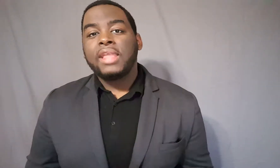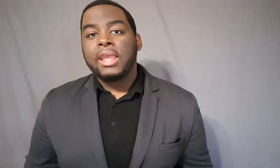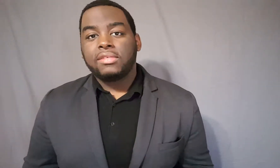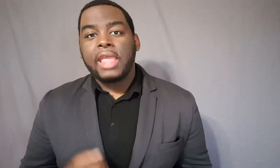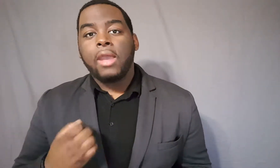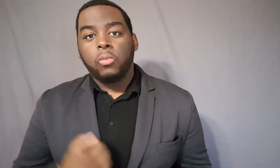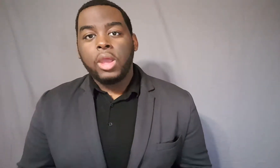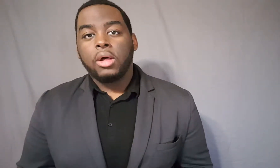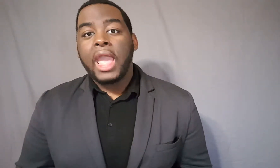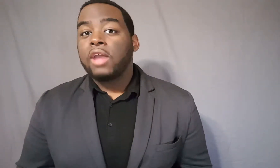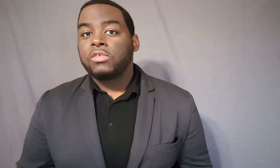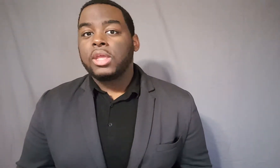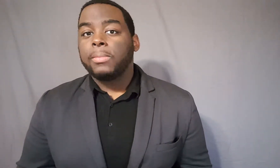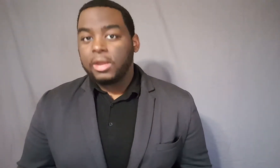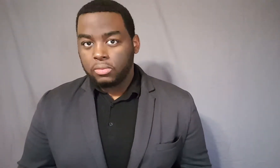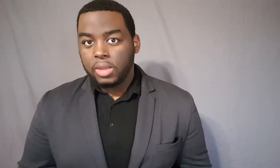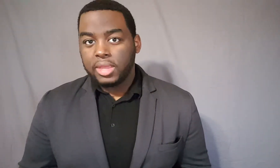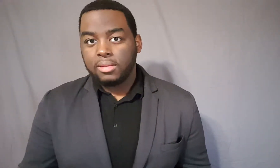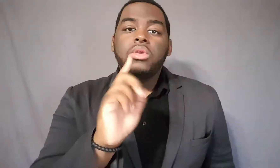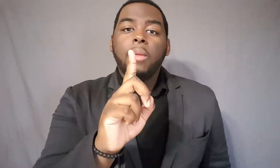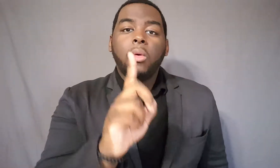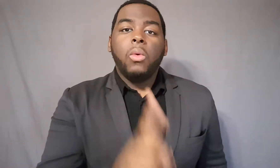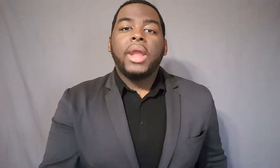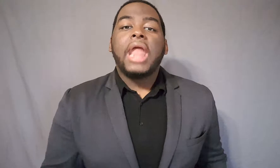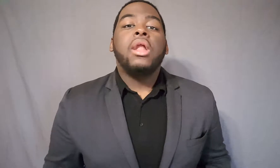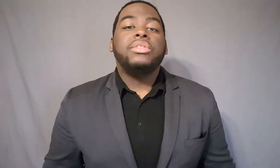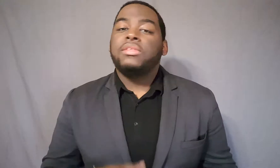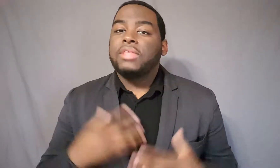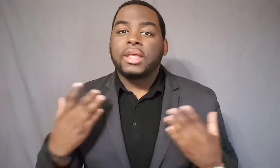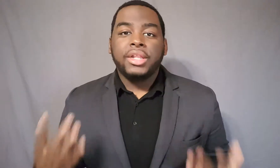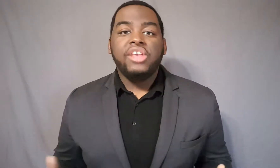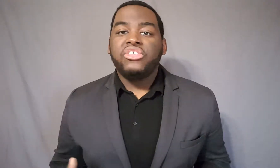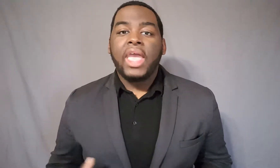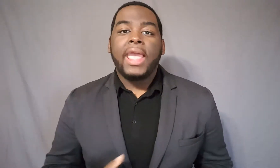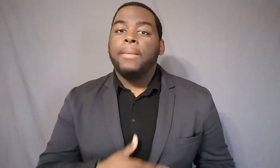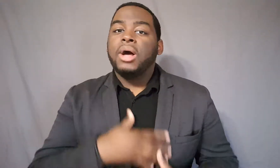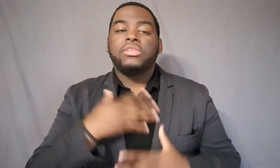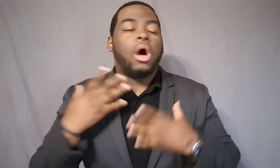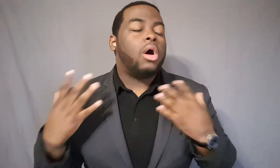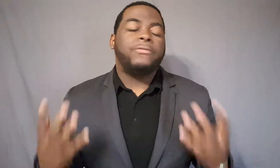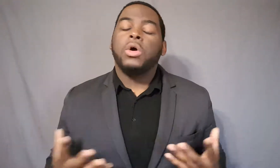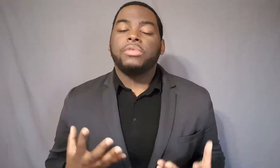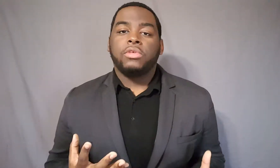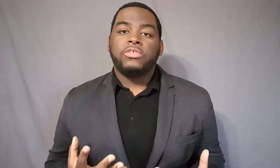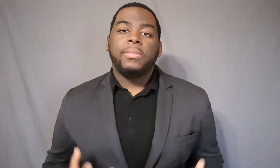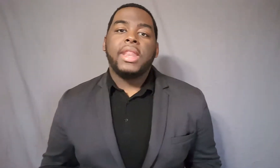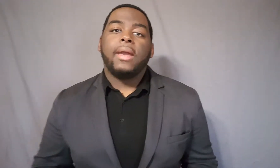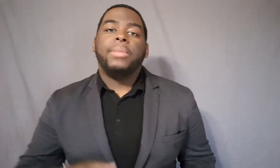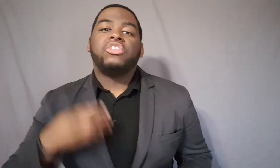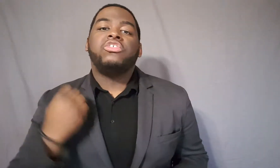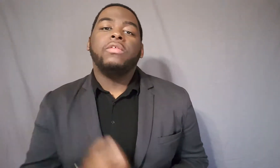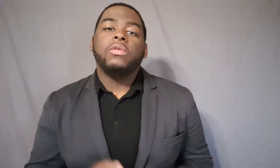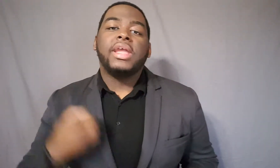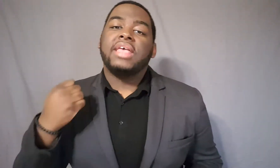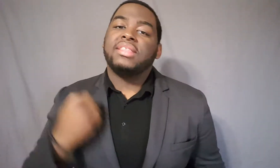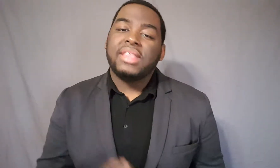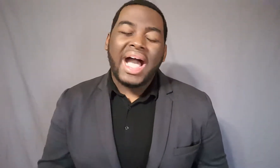things that will actually impress women. Number one, I know this is a cliche amongst all forms of social media but chivalry is not